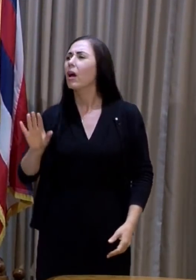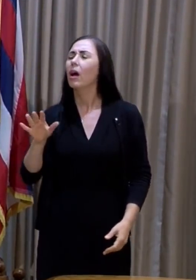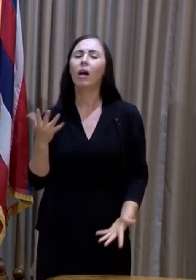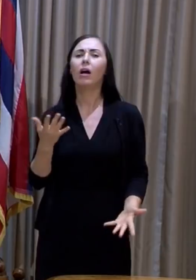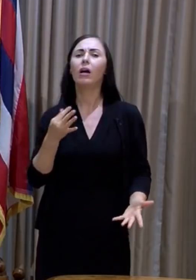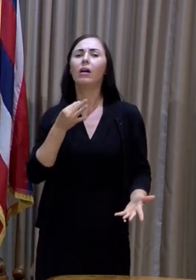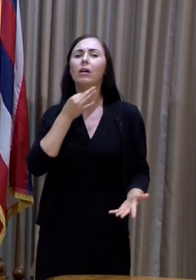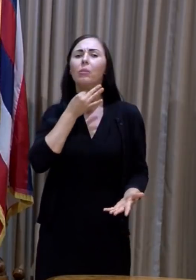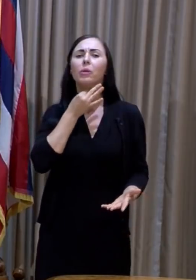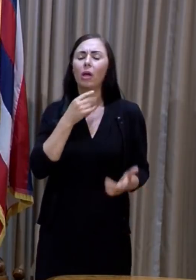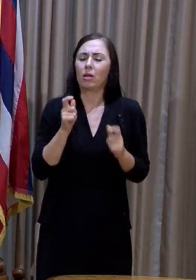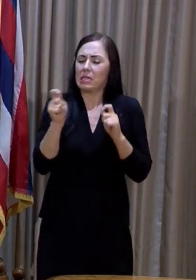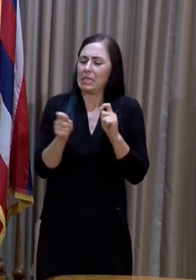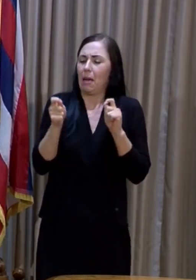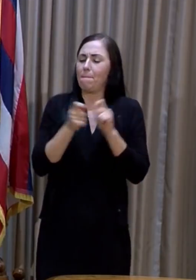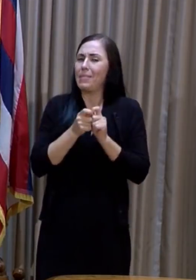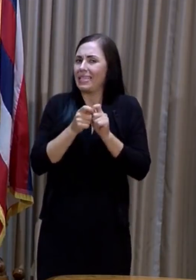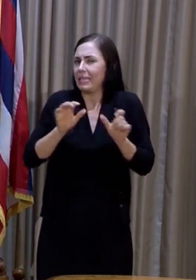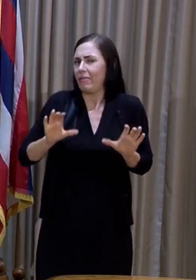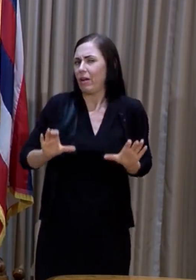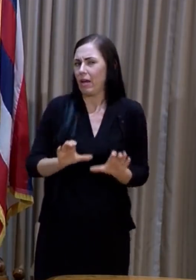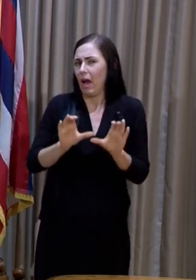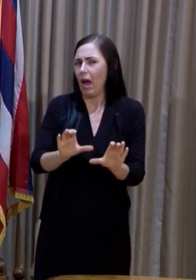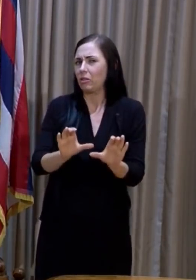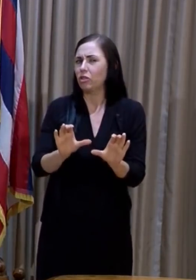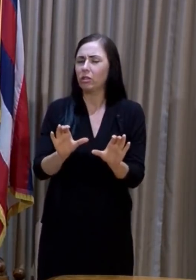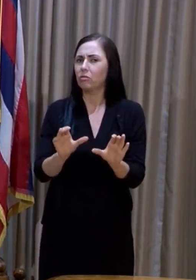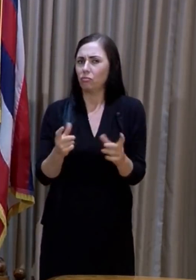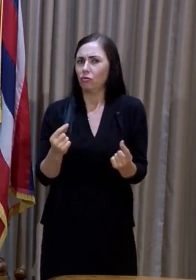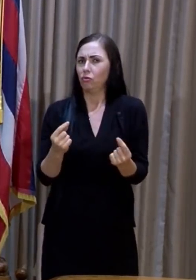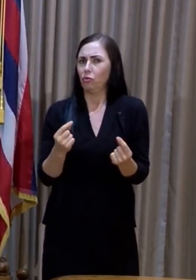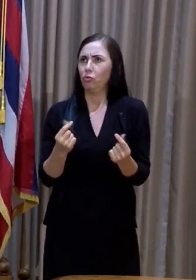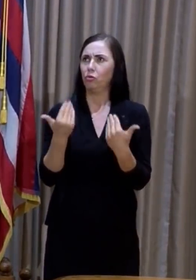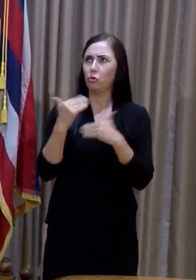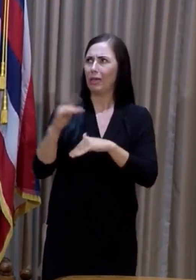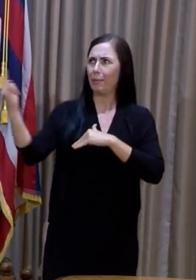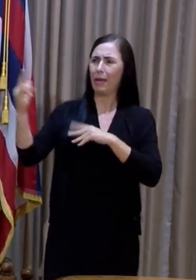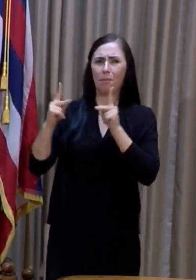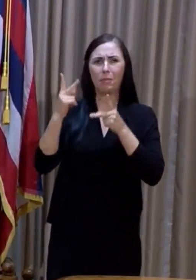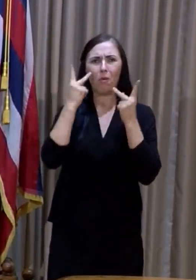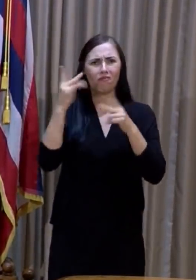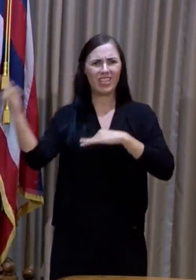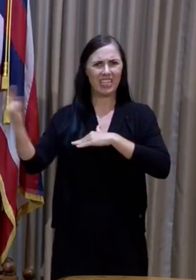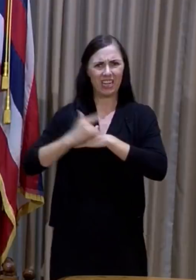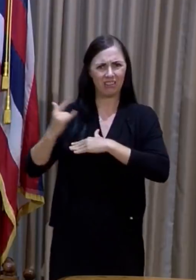What are some of the specific actions that will be taken to limit the number of travelers to Hawaii?